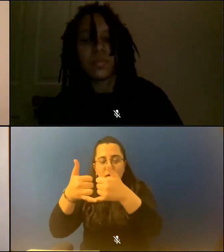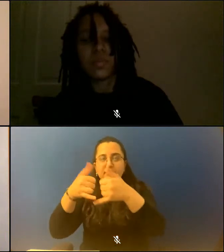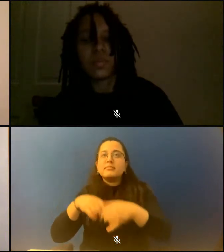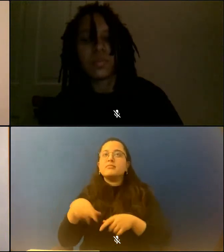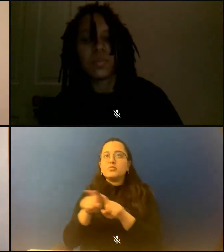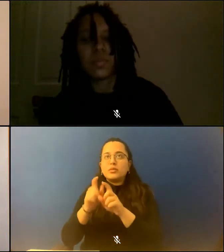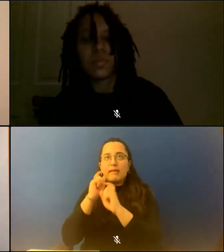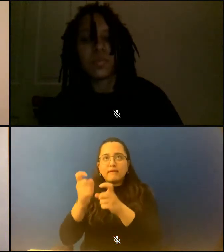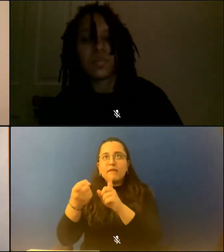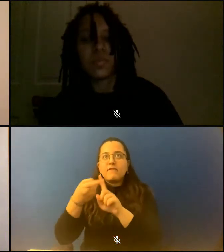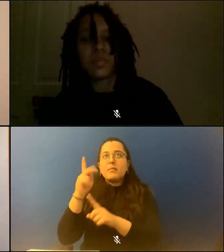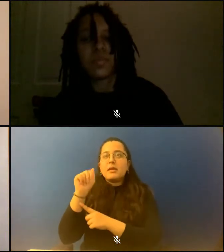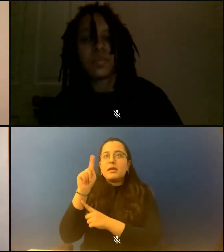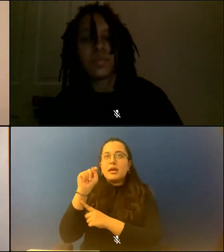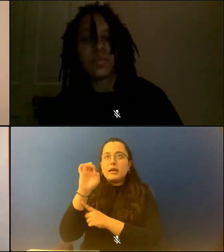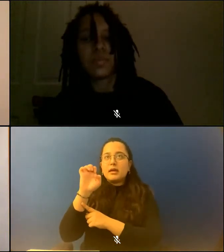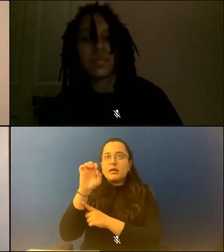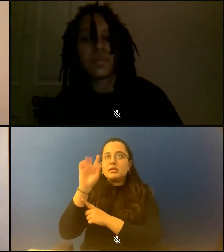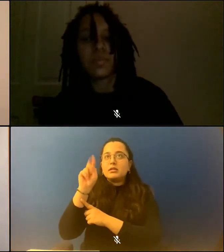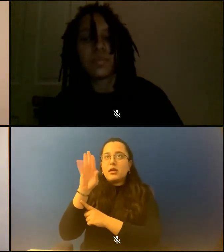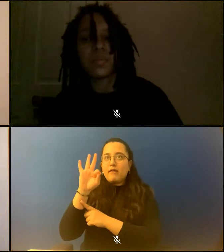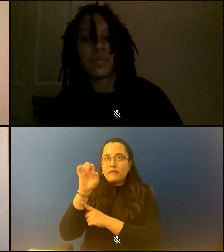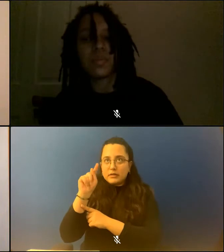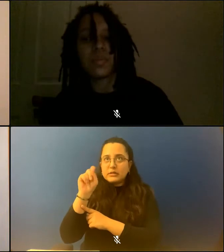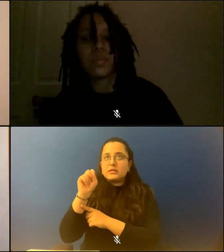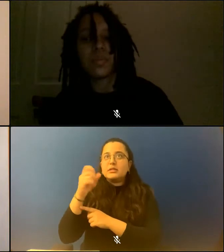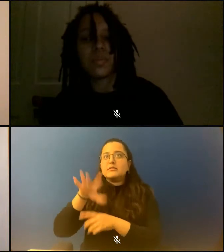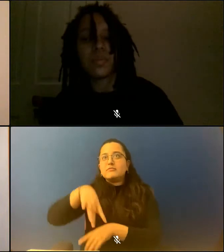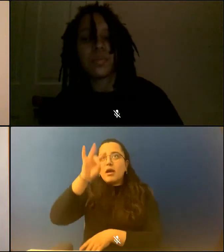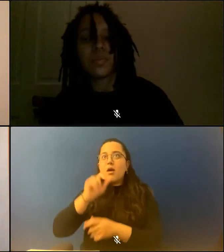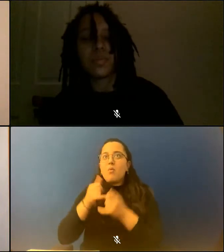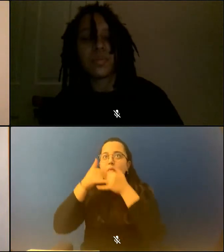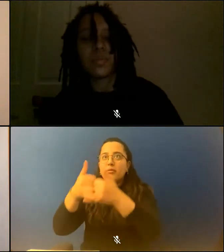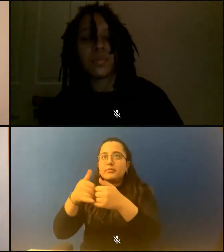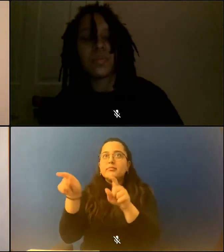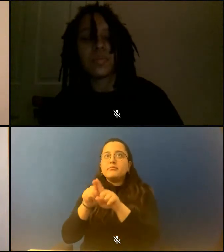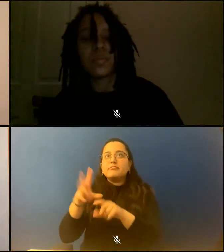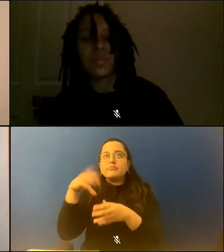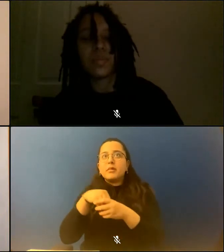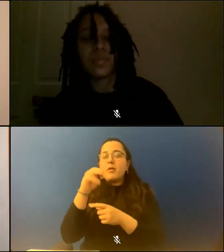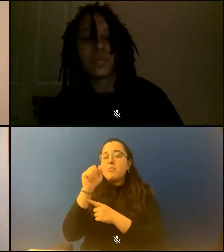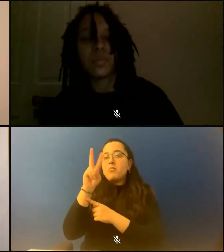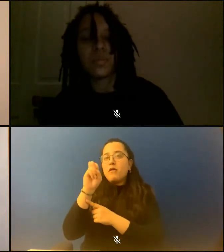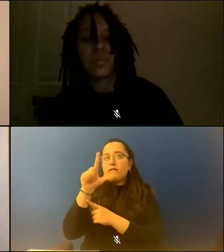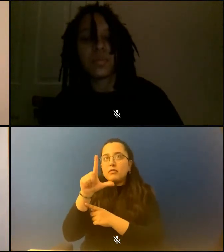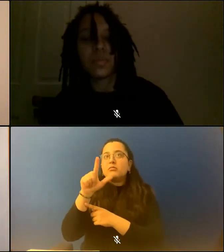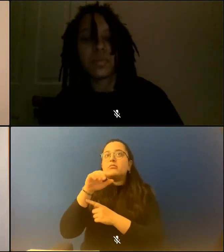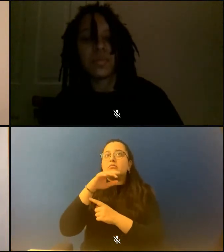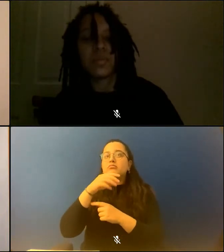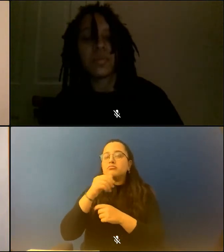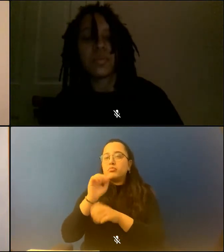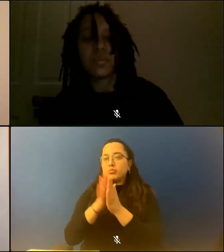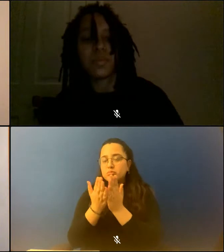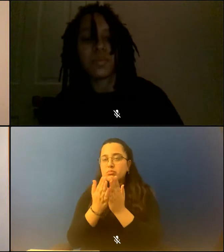contributed to Marvel's World of Wakanda and co-authored with Ta-Nehisi Coates' Black Panther and the Crew. She